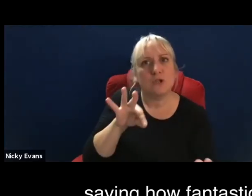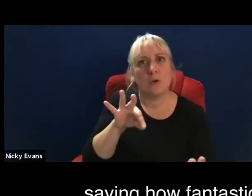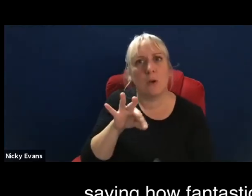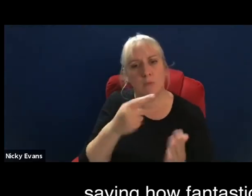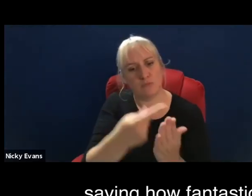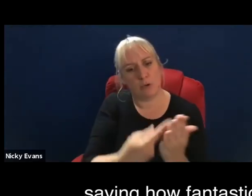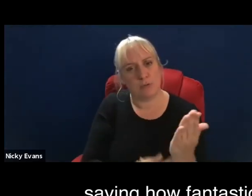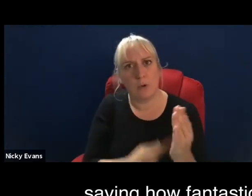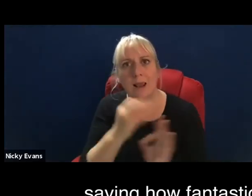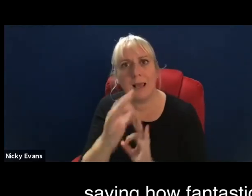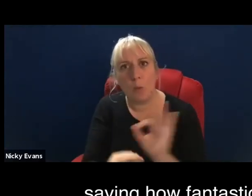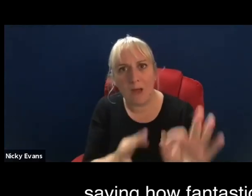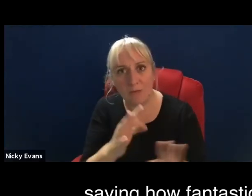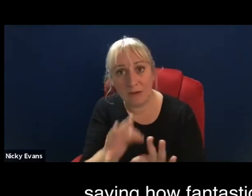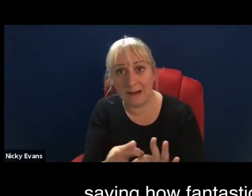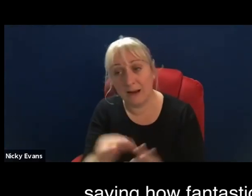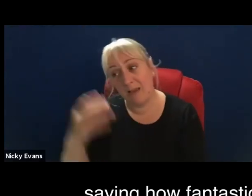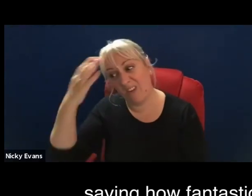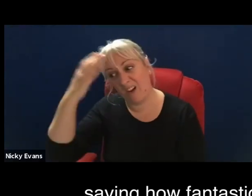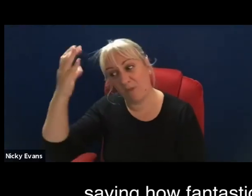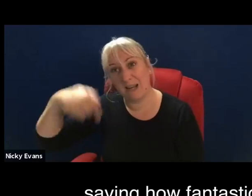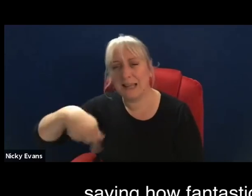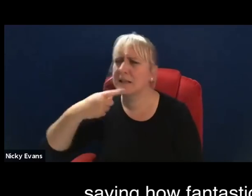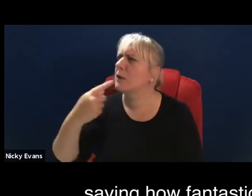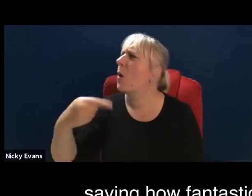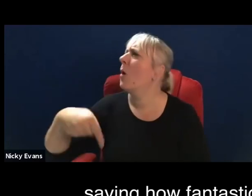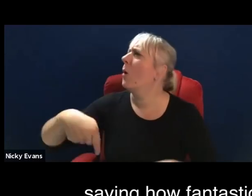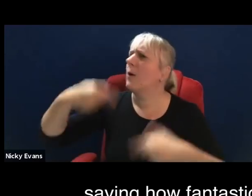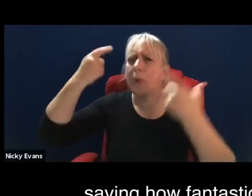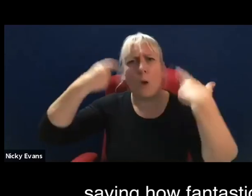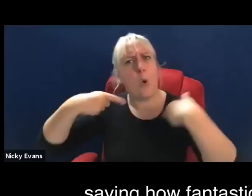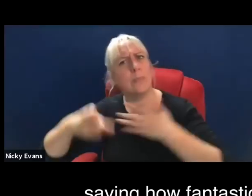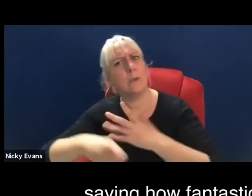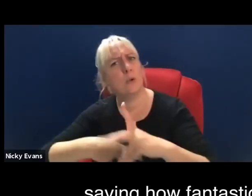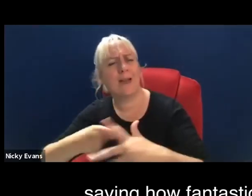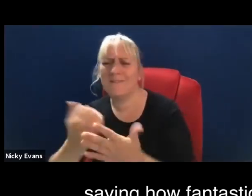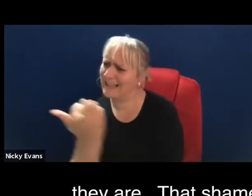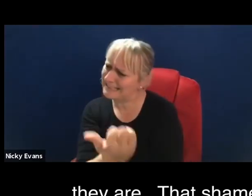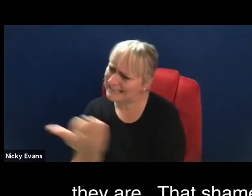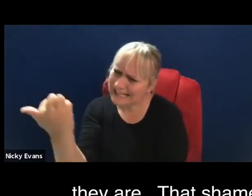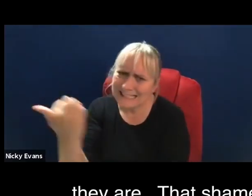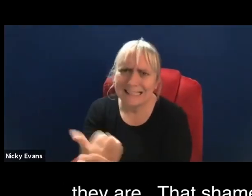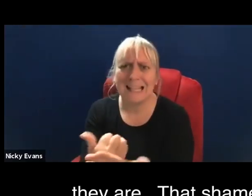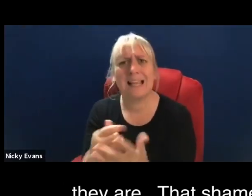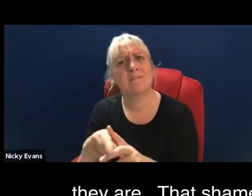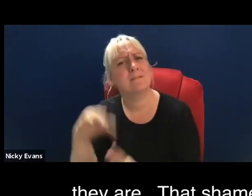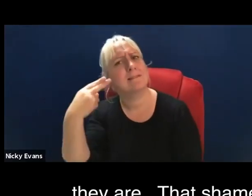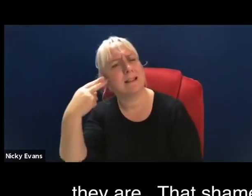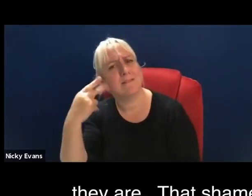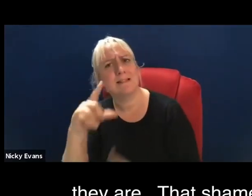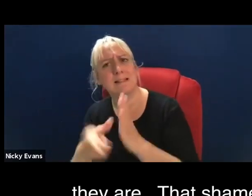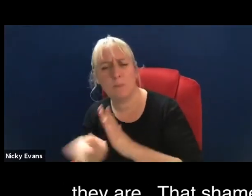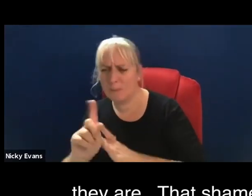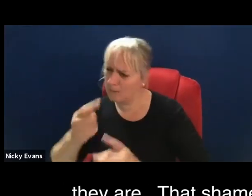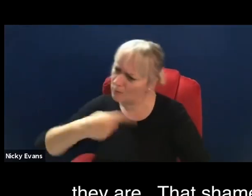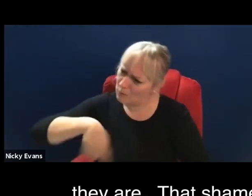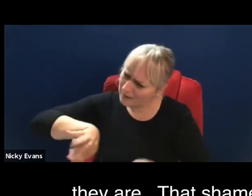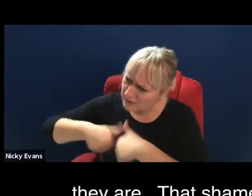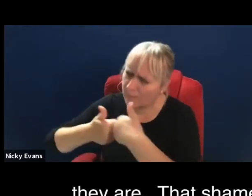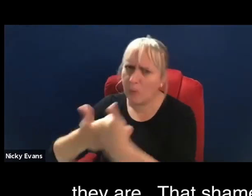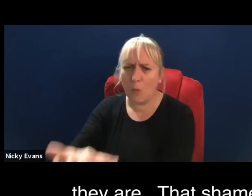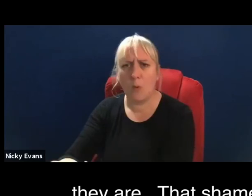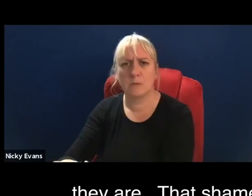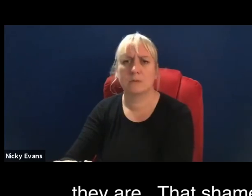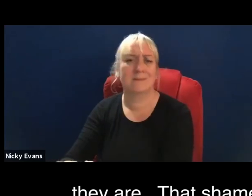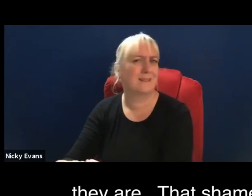how fantastic the law is for disabled people and deaf people and how supportive that they are. But that shameful